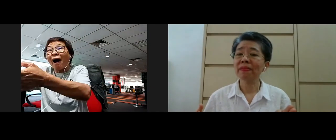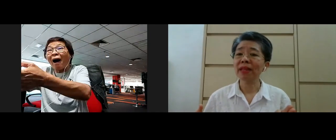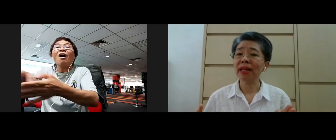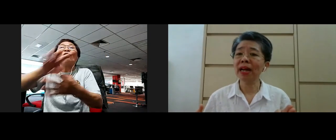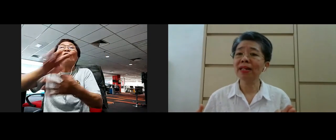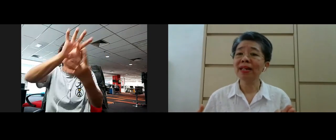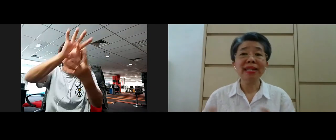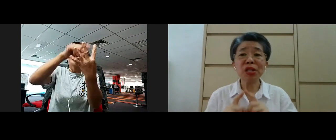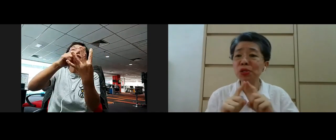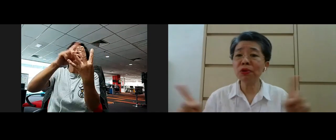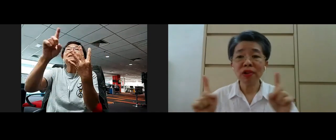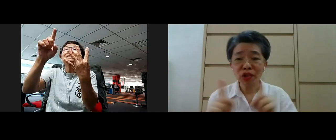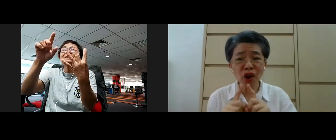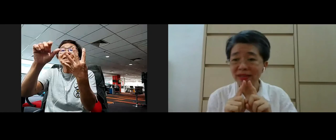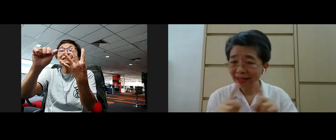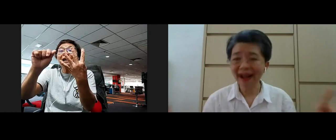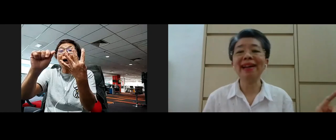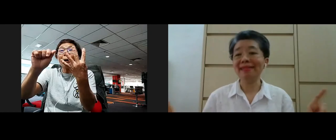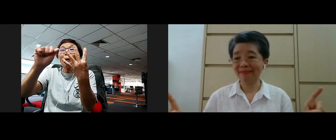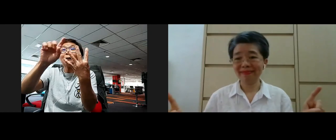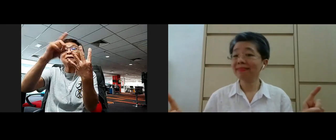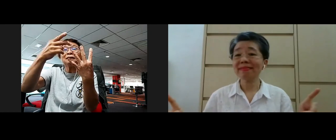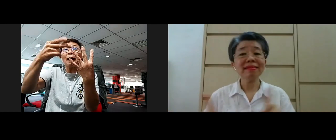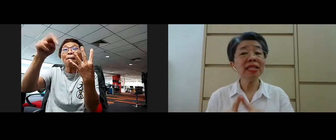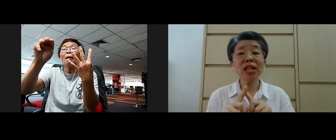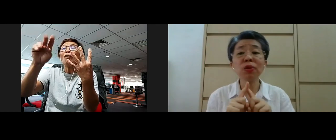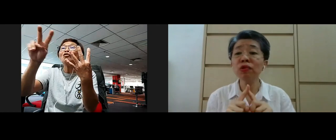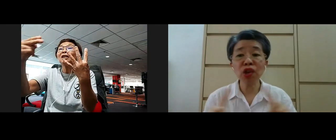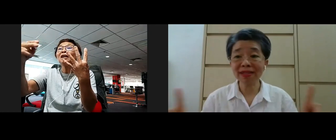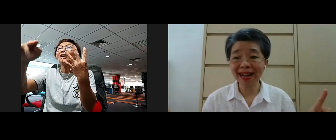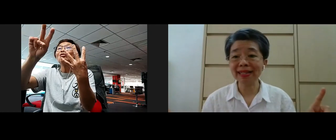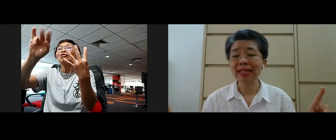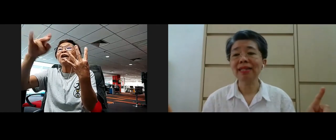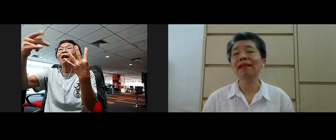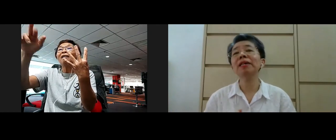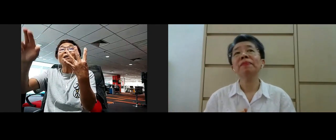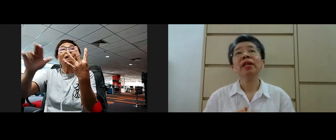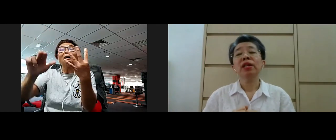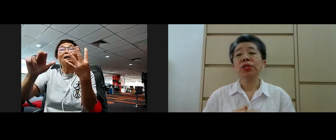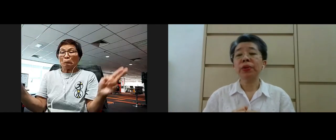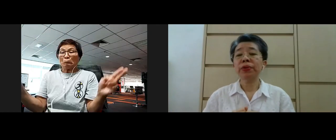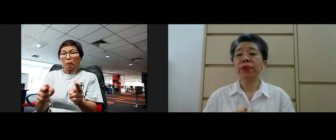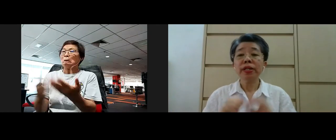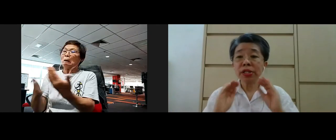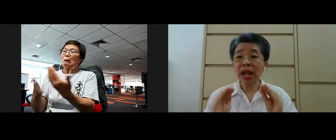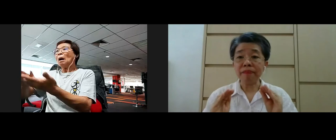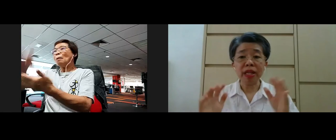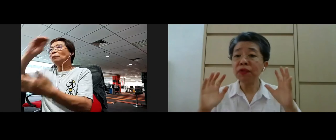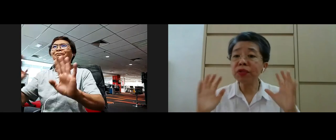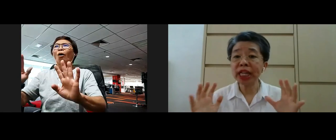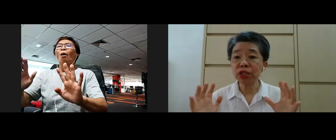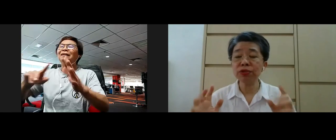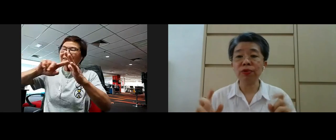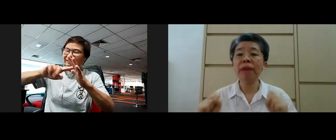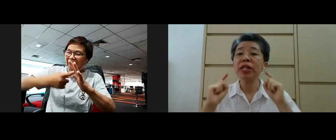yeah there's no shortcut there's no shortcut right so start